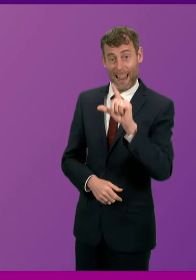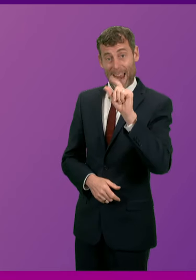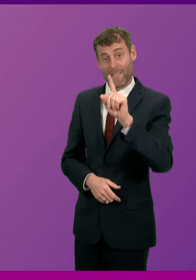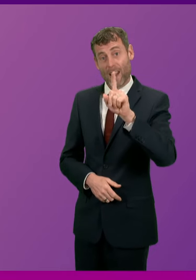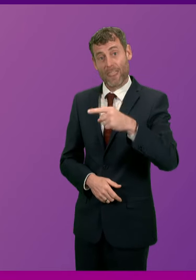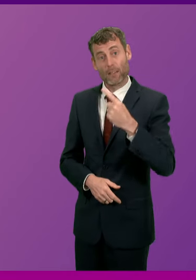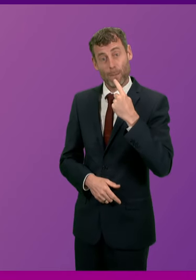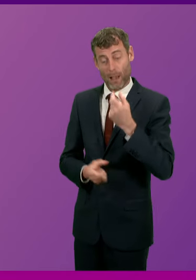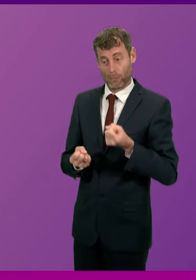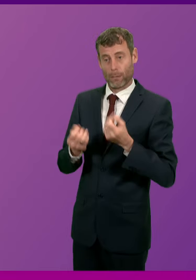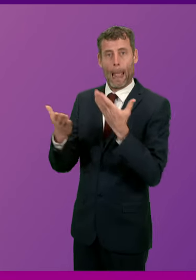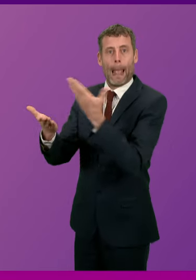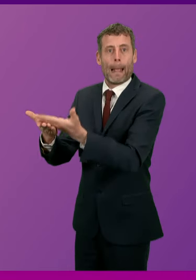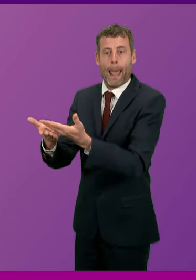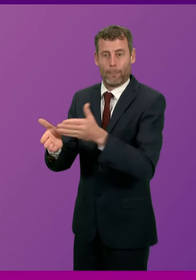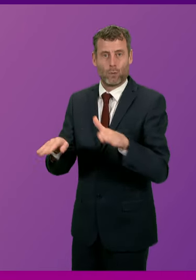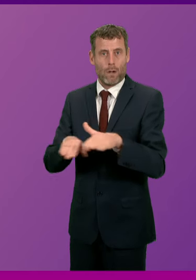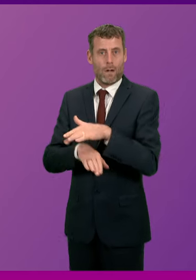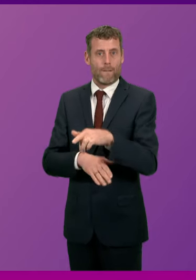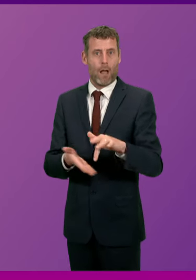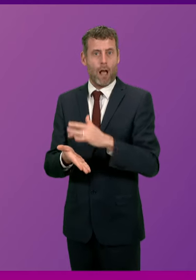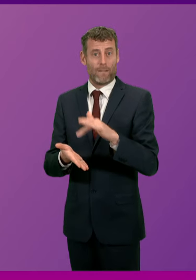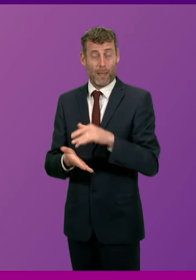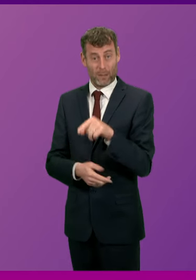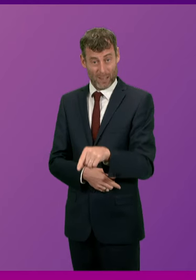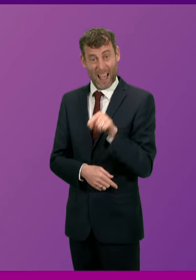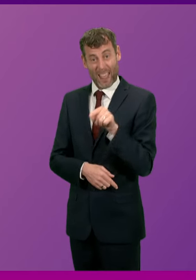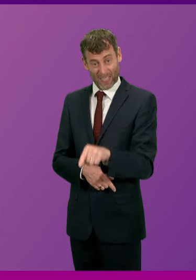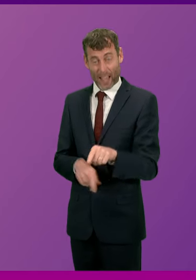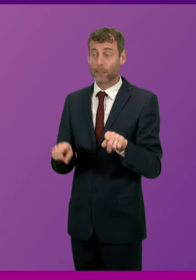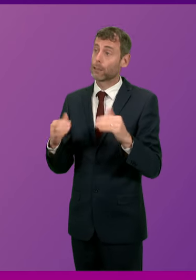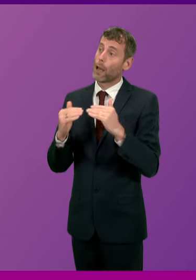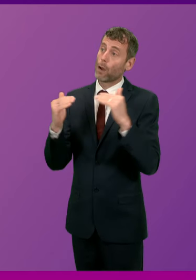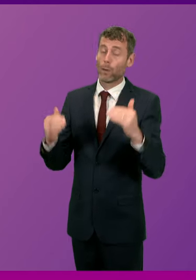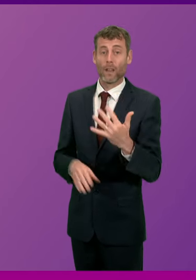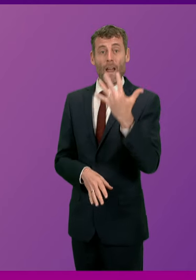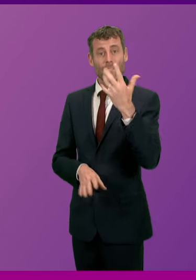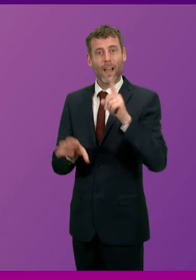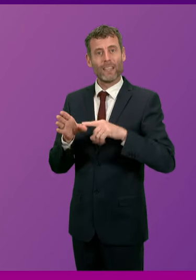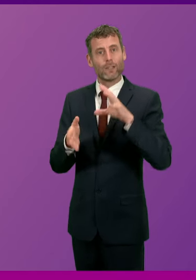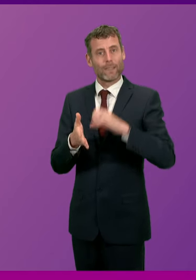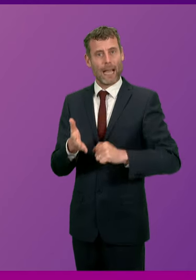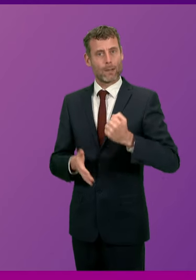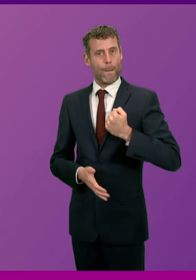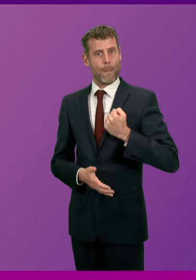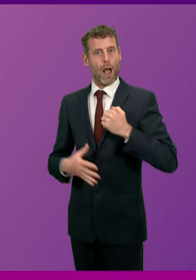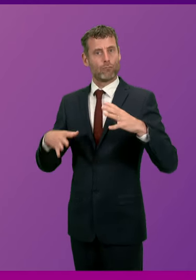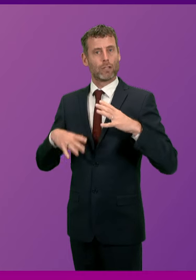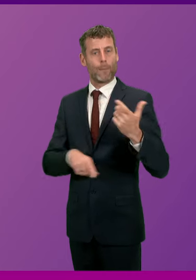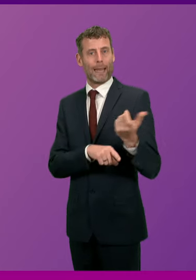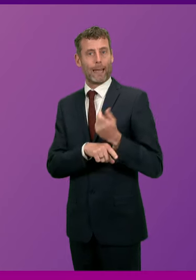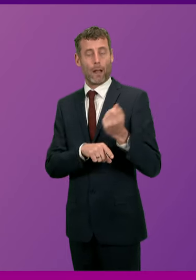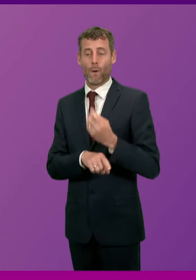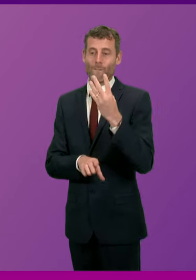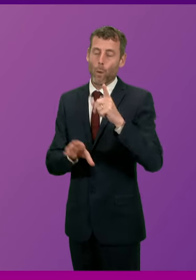expenses claim was the equivalent of five years of tax on their retirement income, four years of council tax payments,